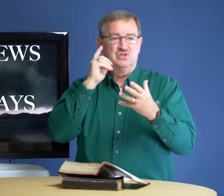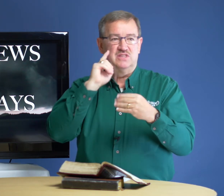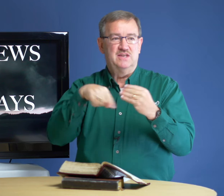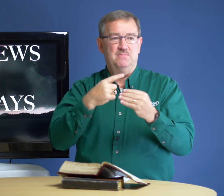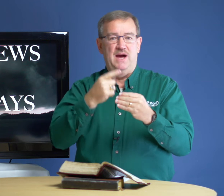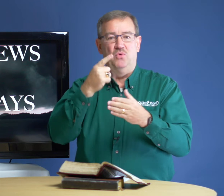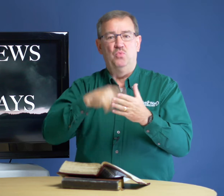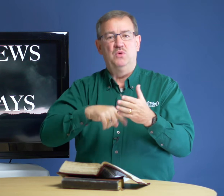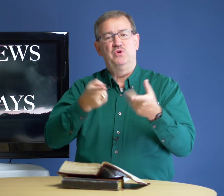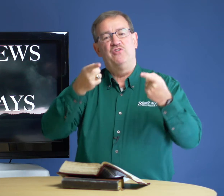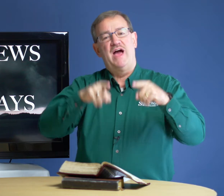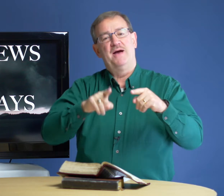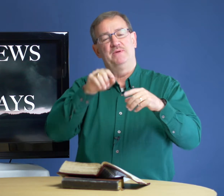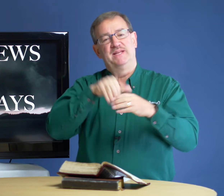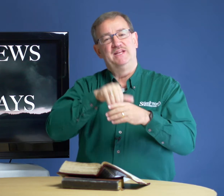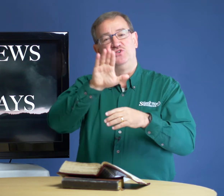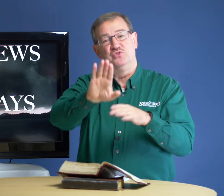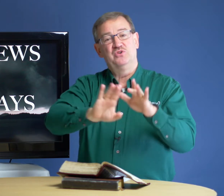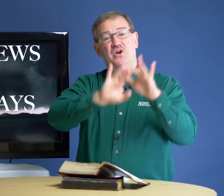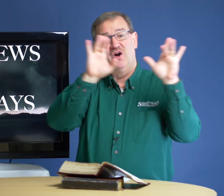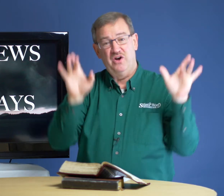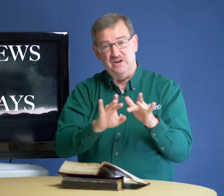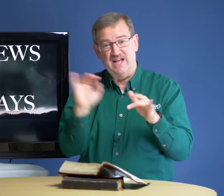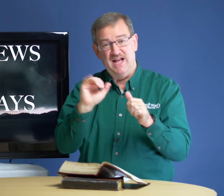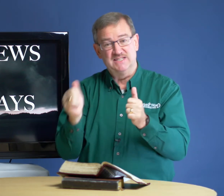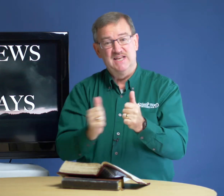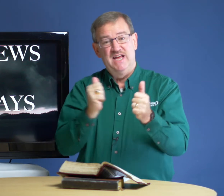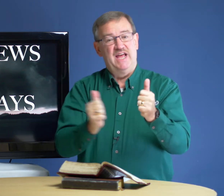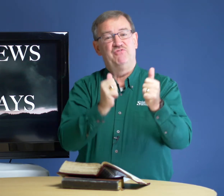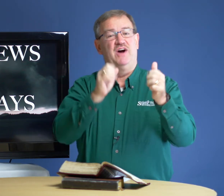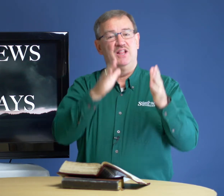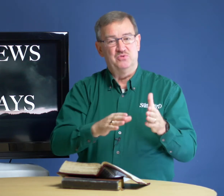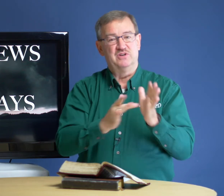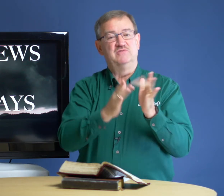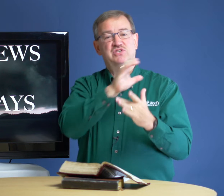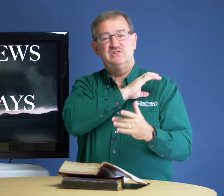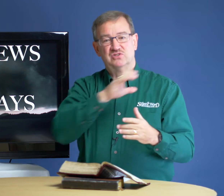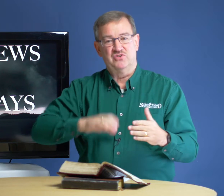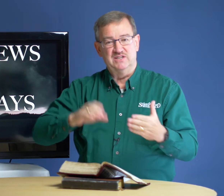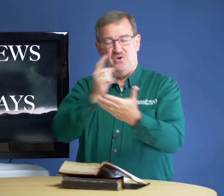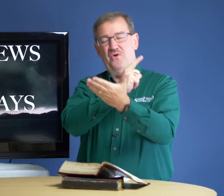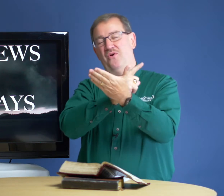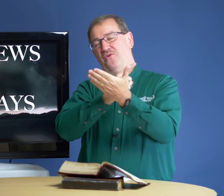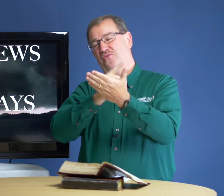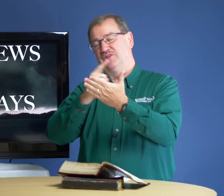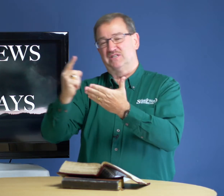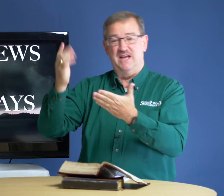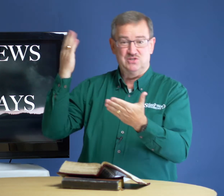to think about what would have happened in your heart as a follower of Jesus Christ all this last